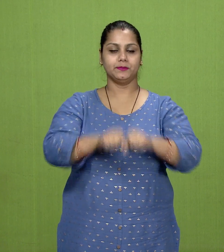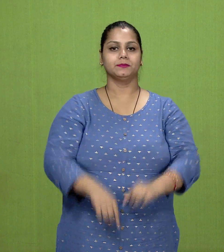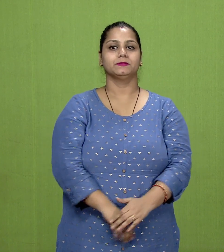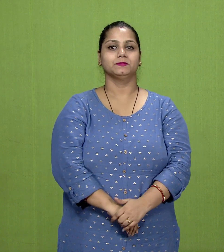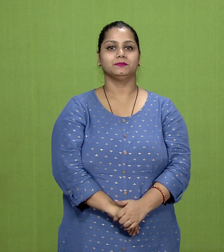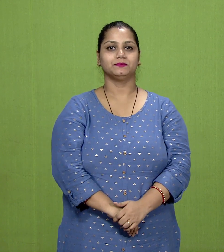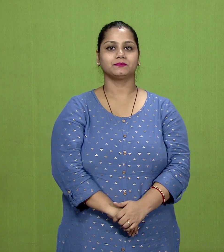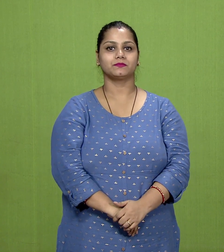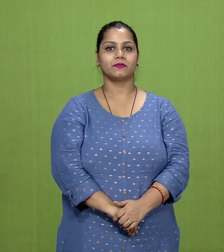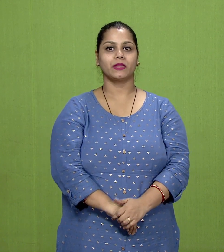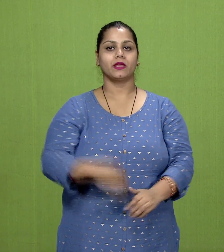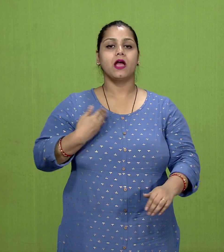early Vedic period